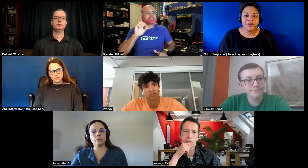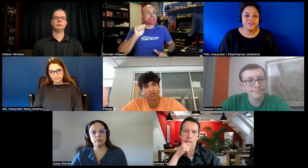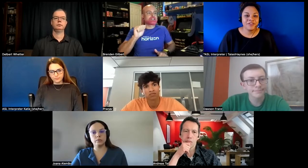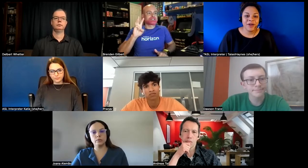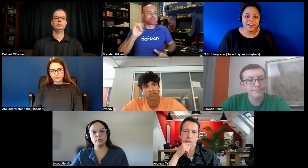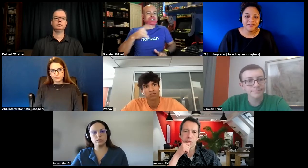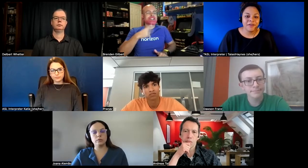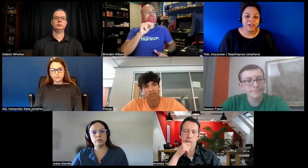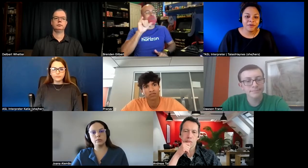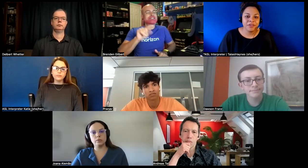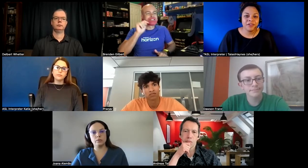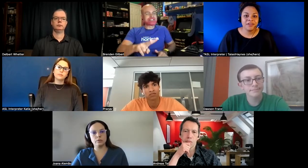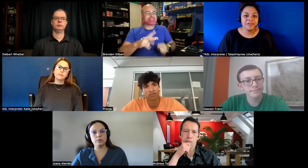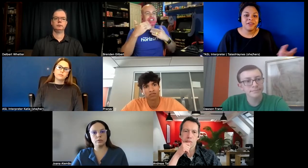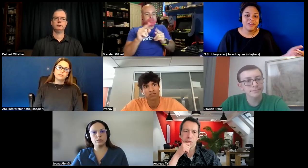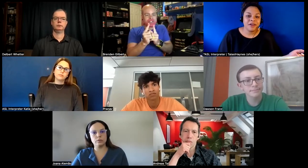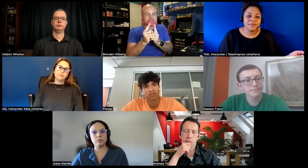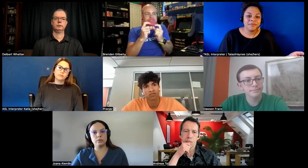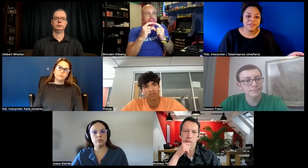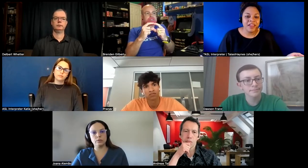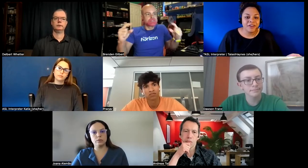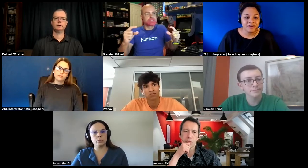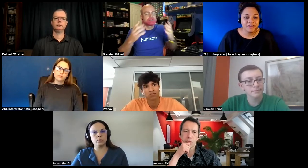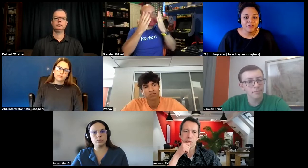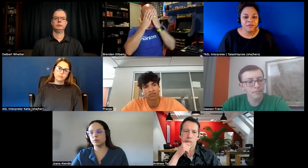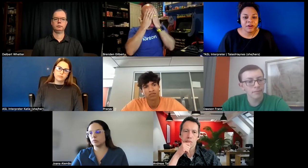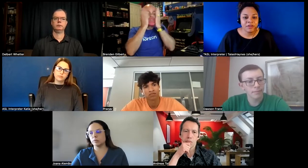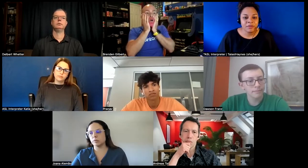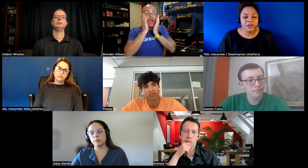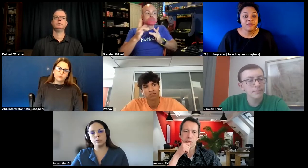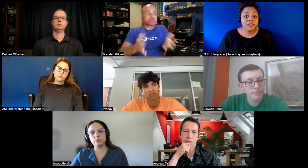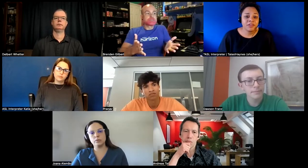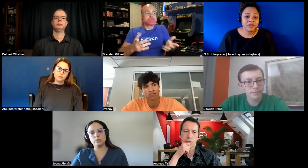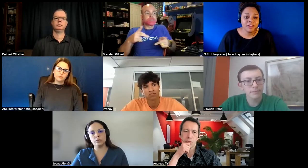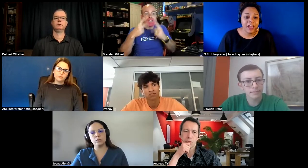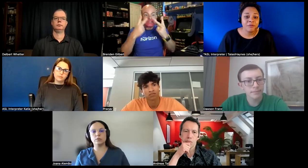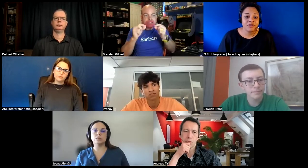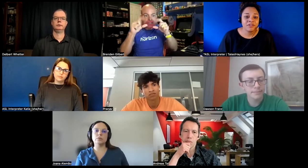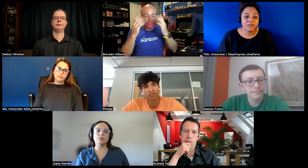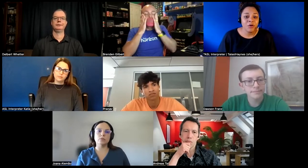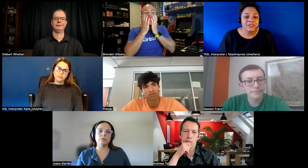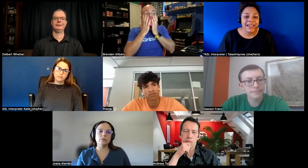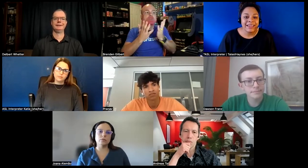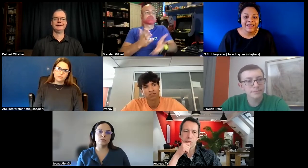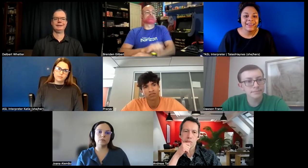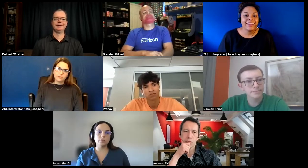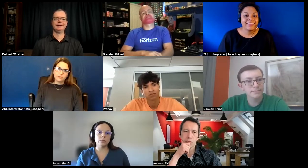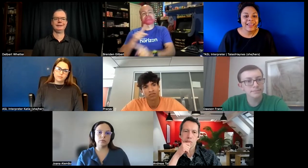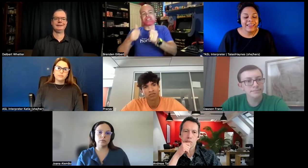going to just go ahead and follow the um standards you know they're very limited just like the the captions are so tiny it's like i can't